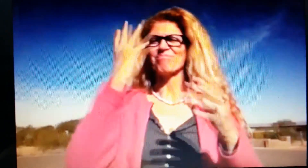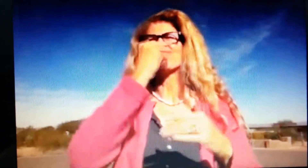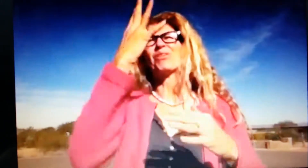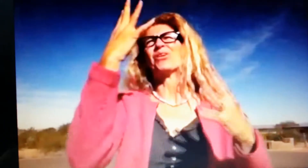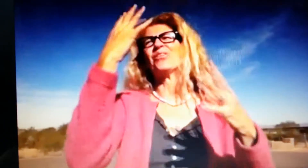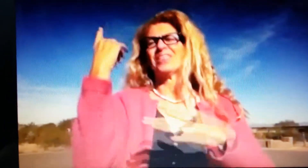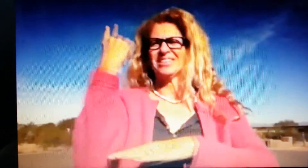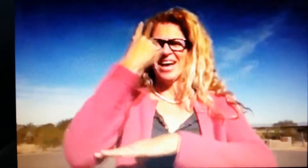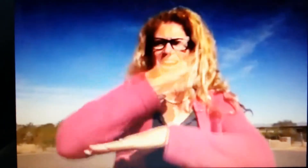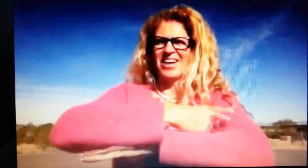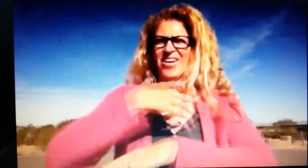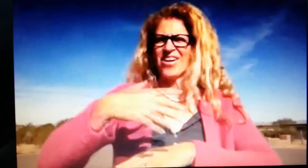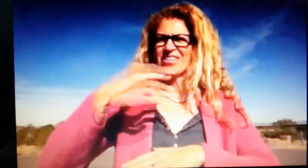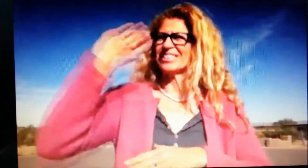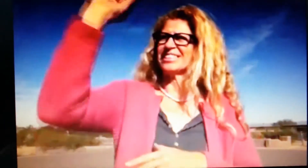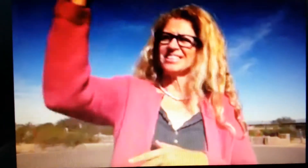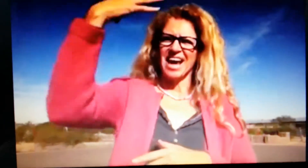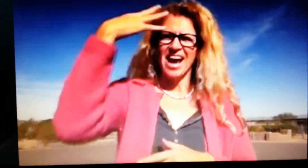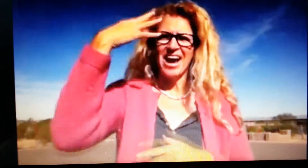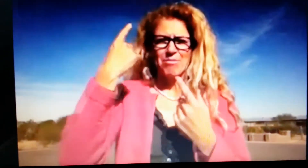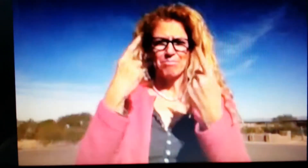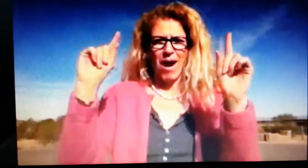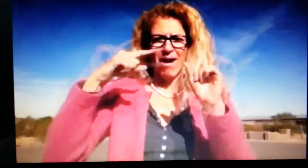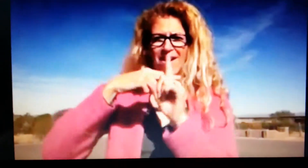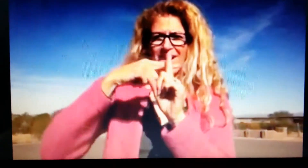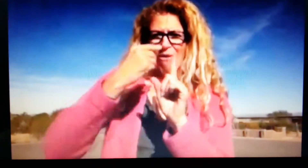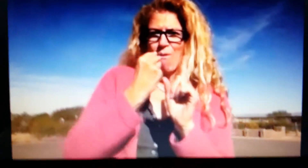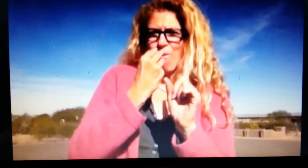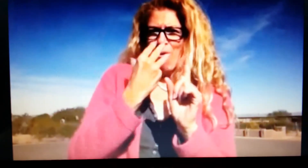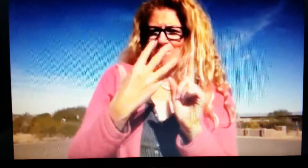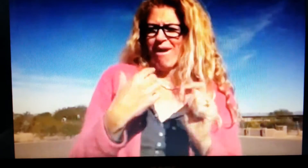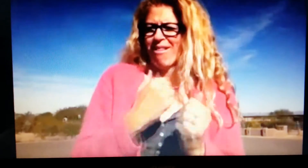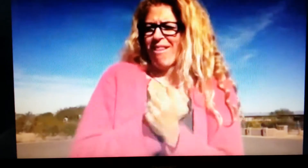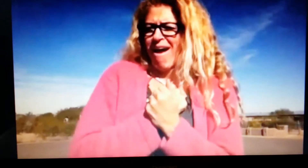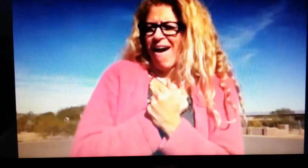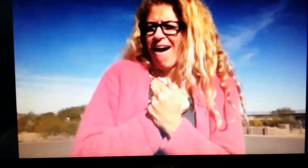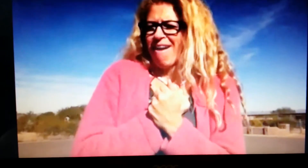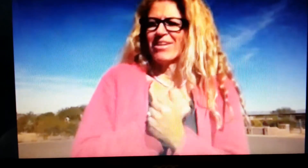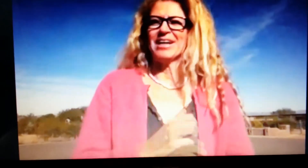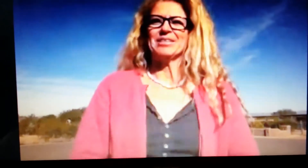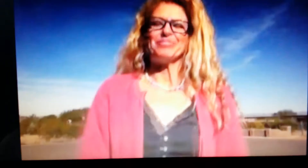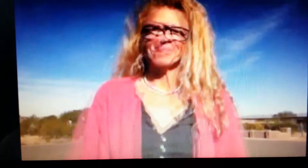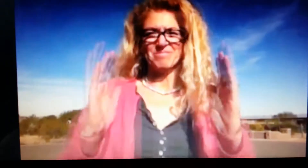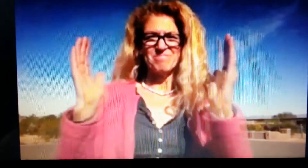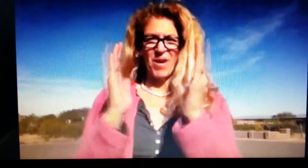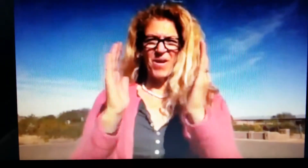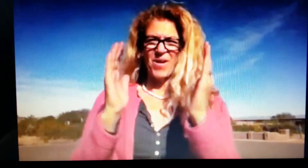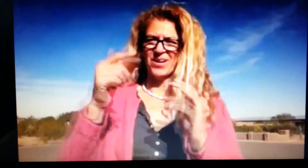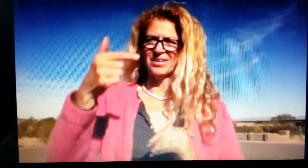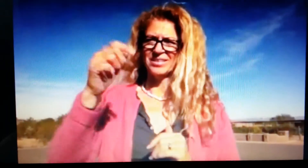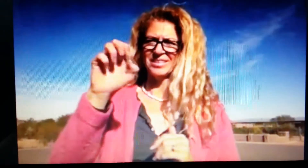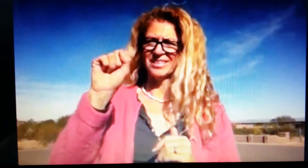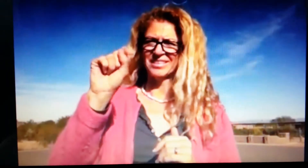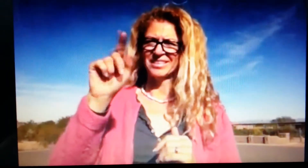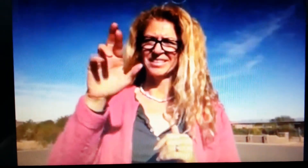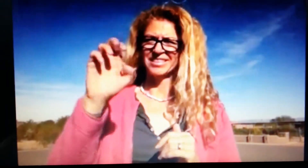hi this is Missy's view it is so beautiful here today the temperature is warm I love it